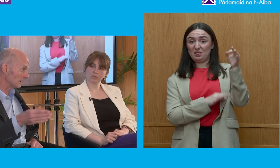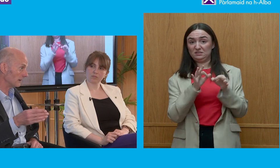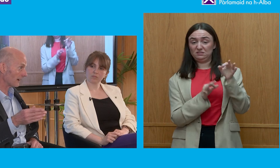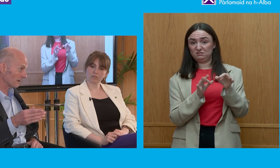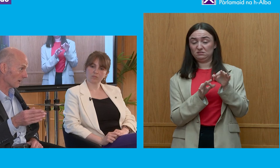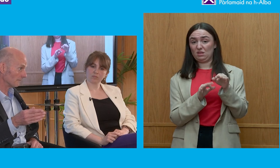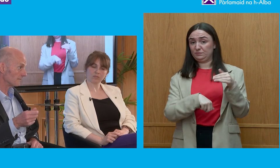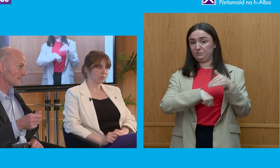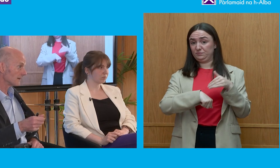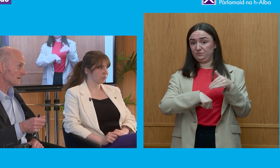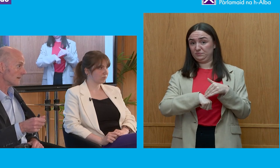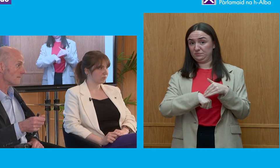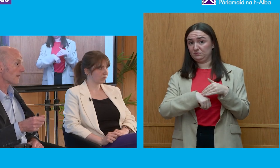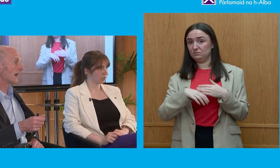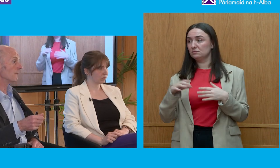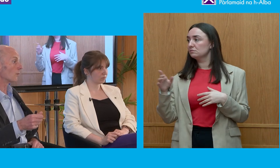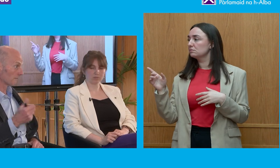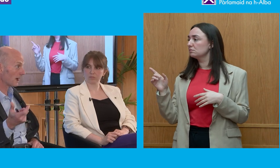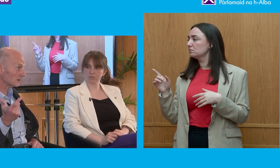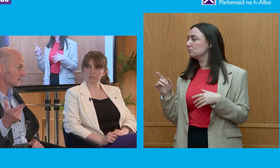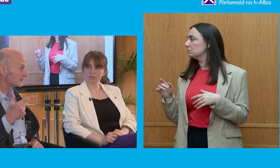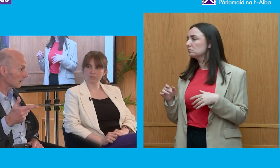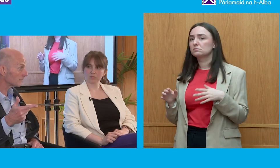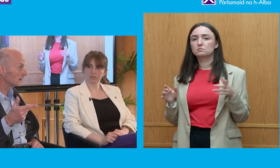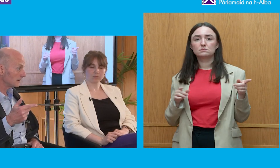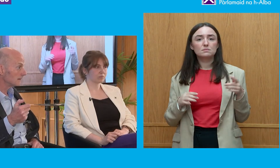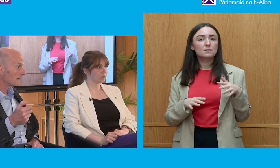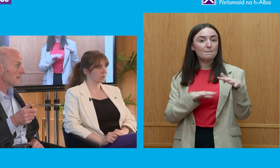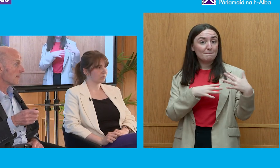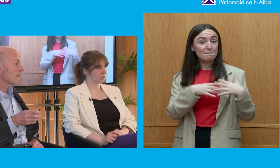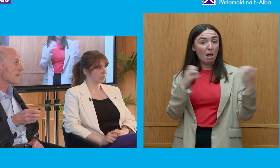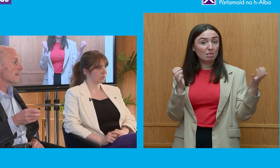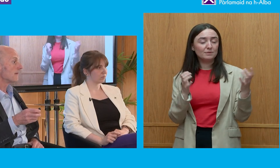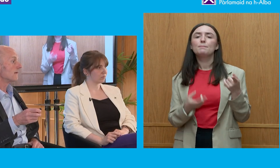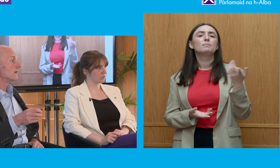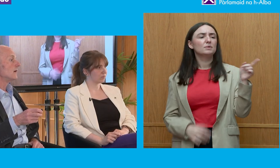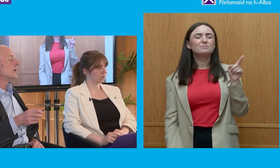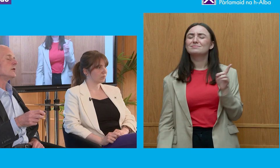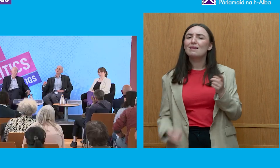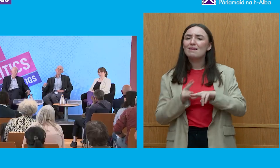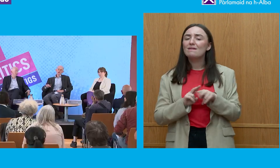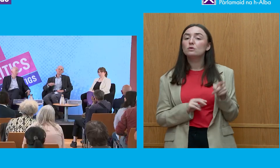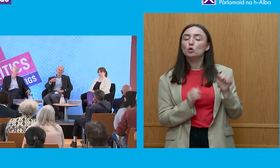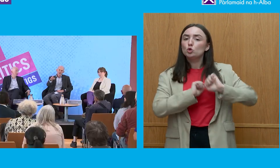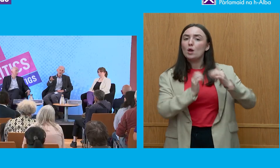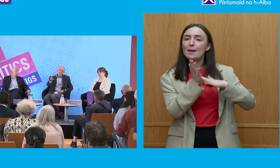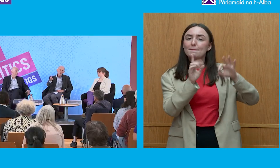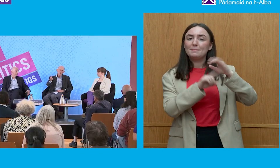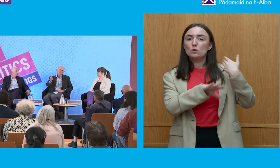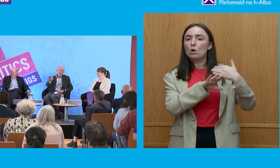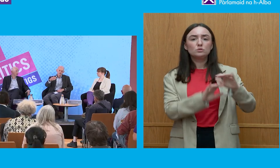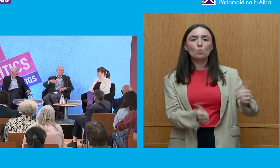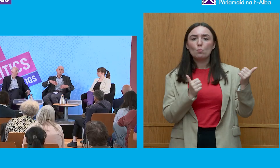a reasonably rapid one well Parliament itself but if you don't do your work as a constituency MP yeah well ultimately